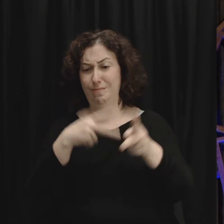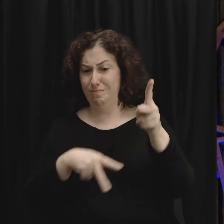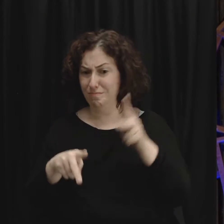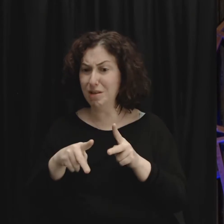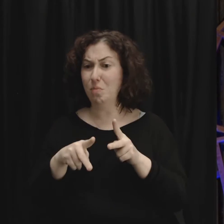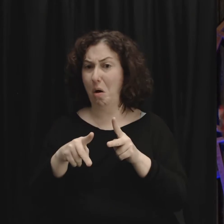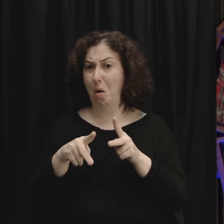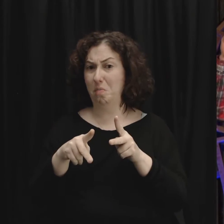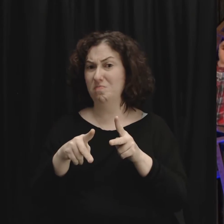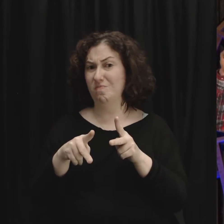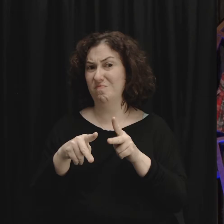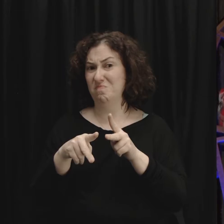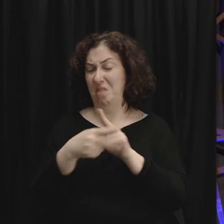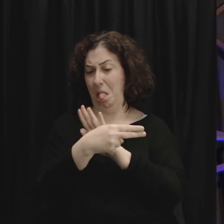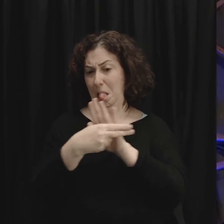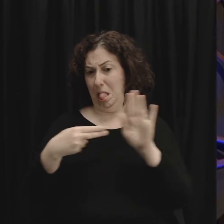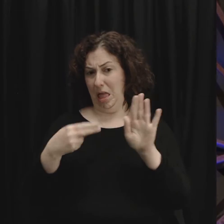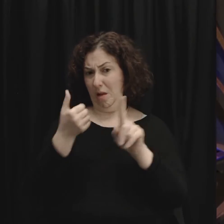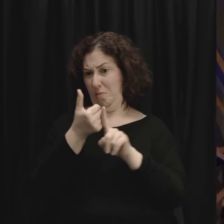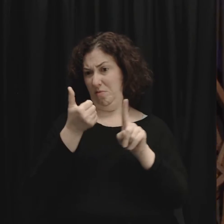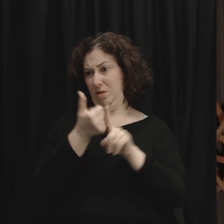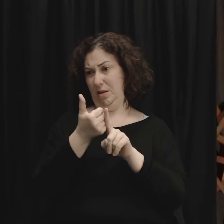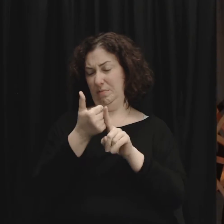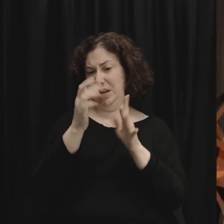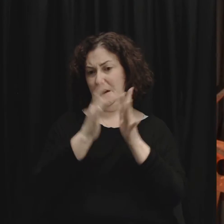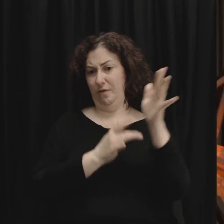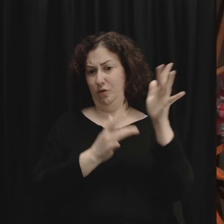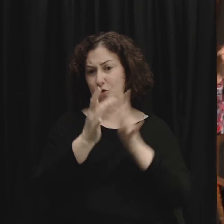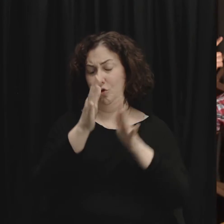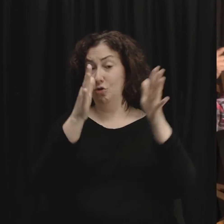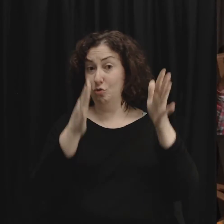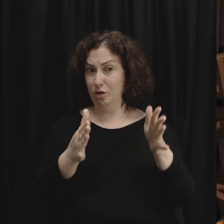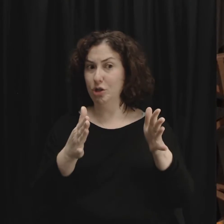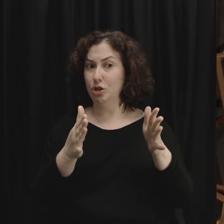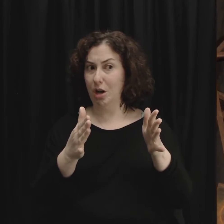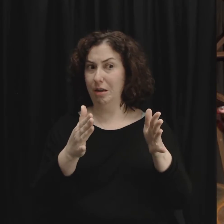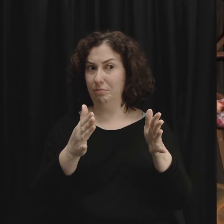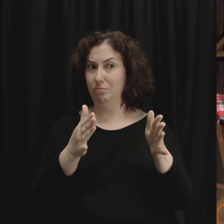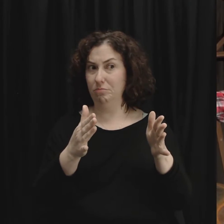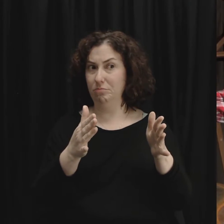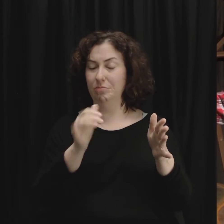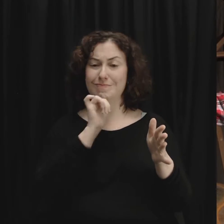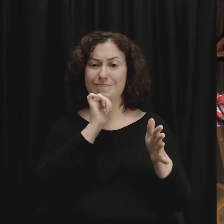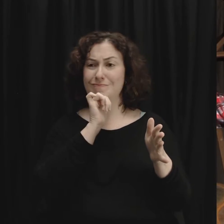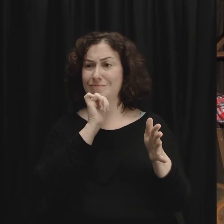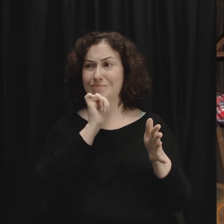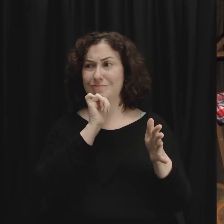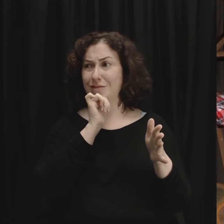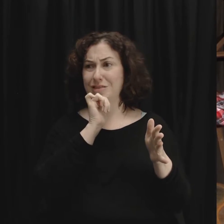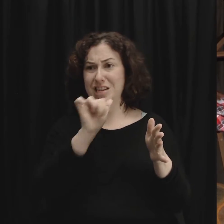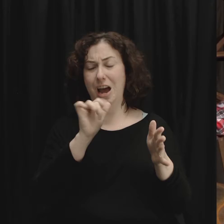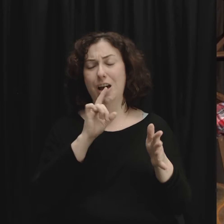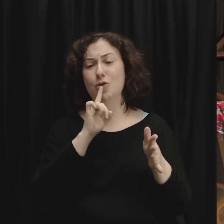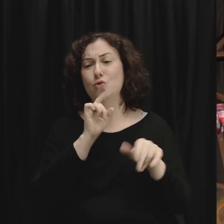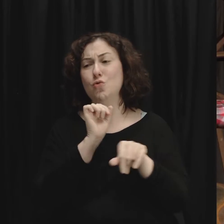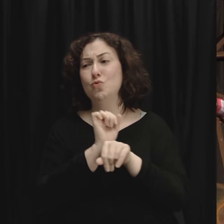Christians who claim that they know Jesus and that the relationship with God is right, their lives don't reflect that in healthy